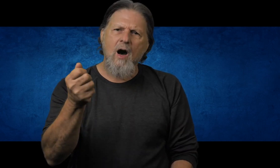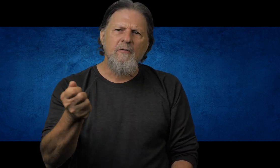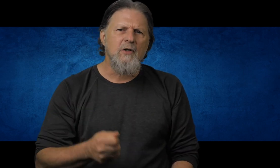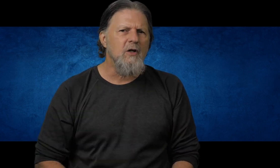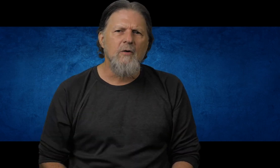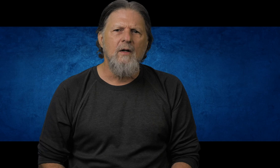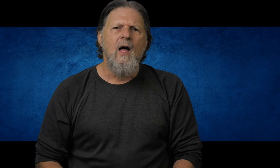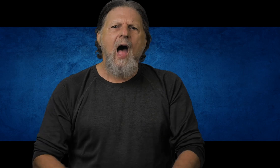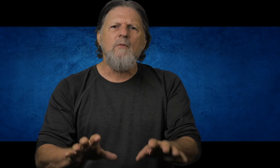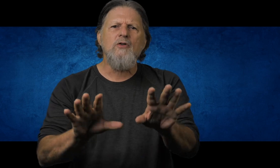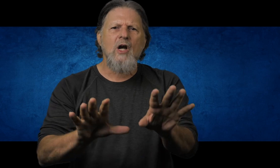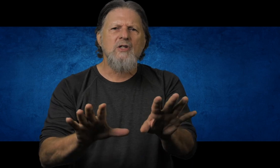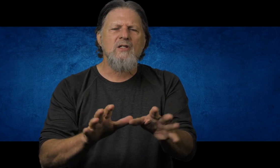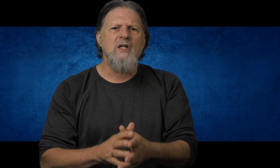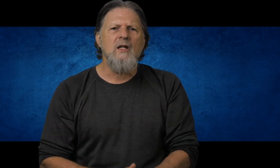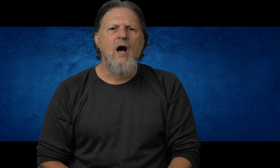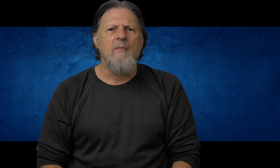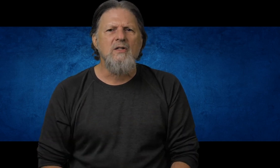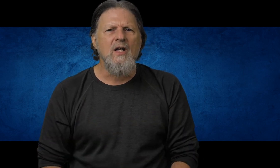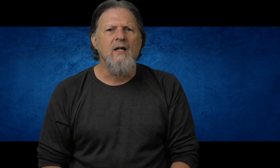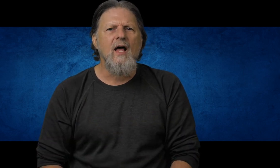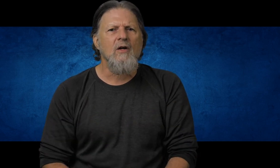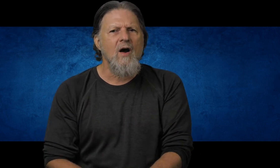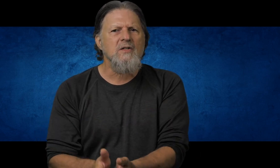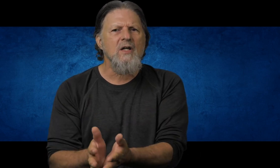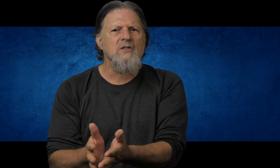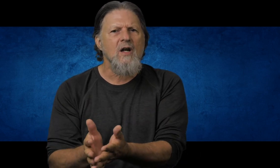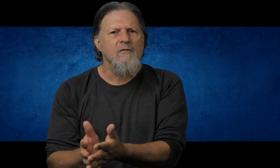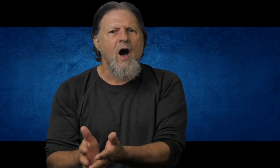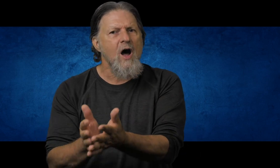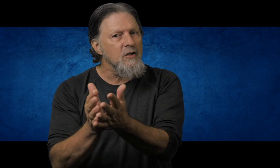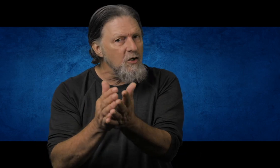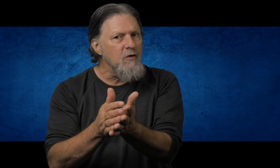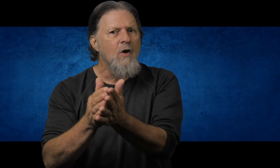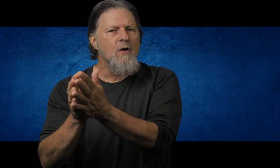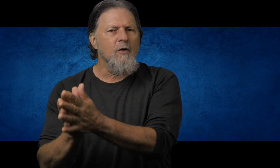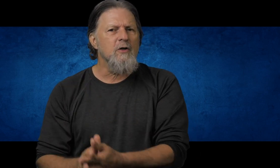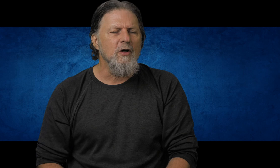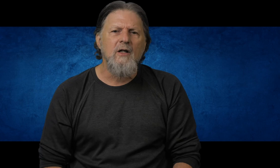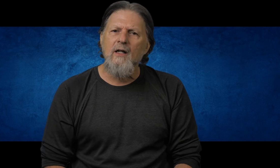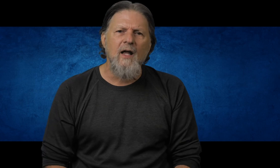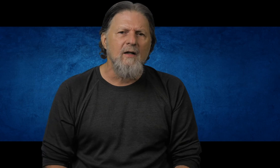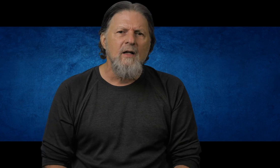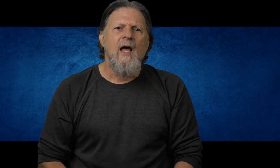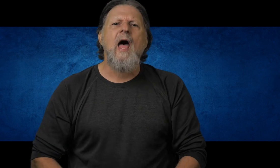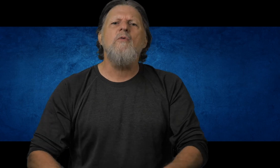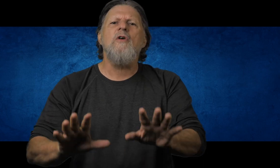offer to you. I will judge that sin on my son at the cross instead of on you for eternity in hell, and I will